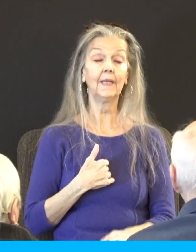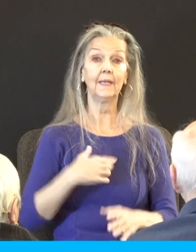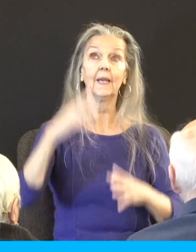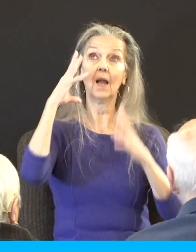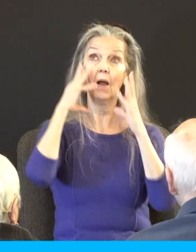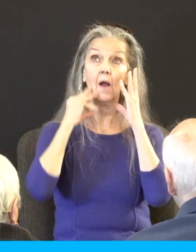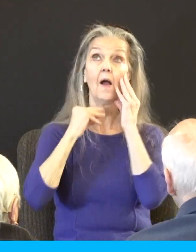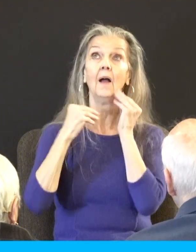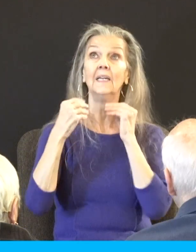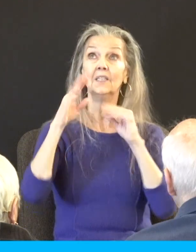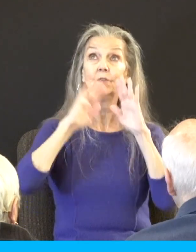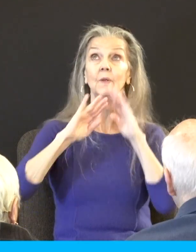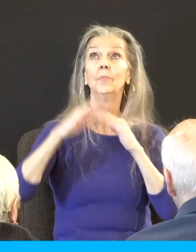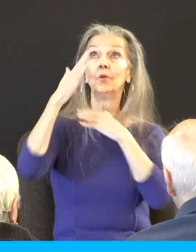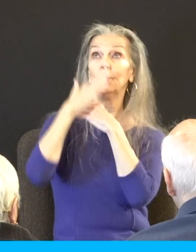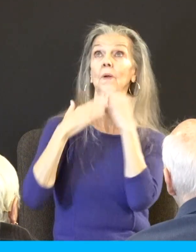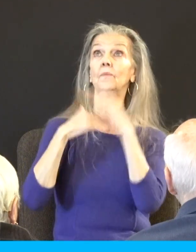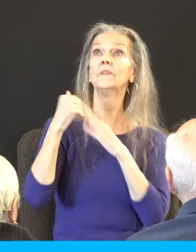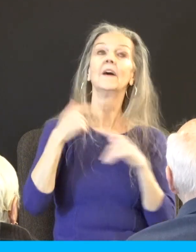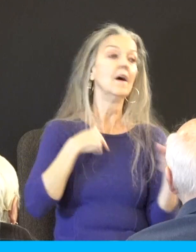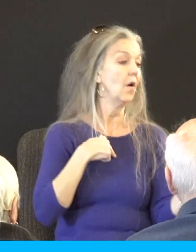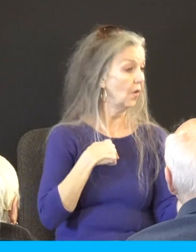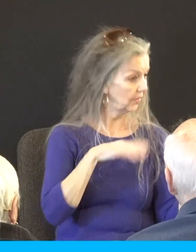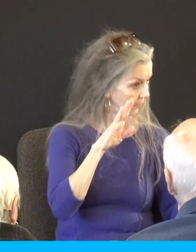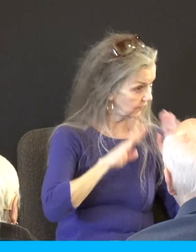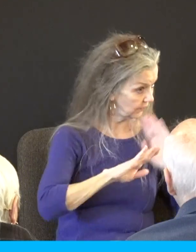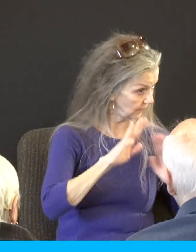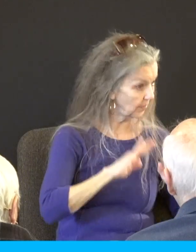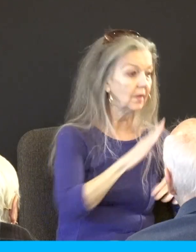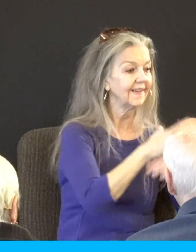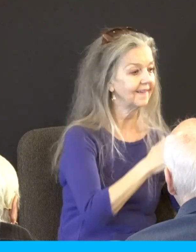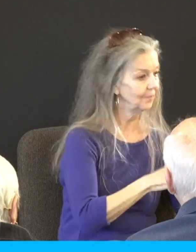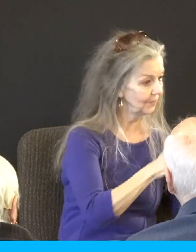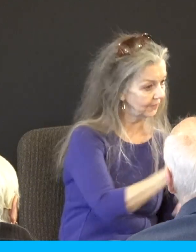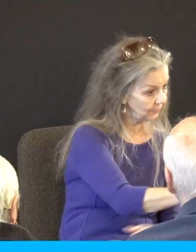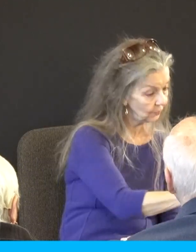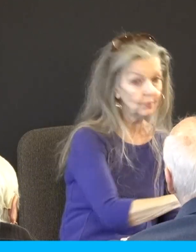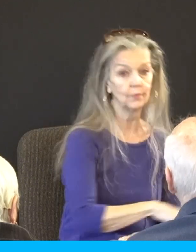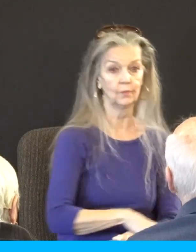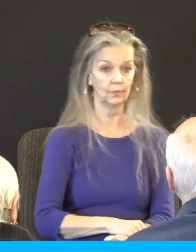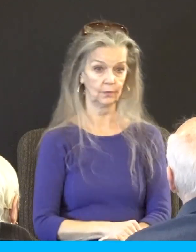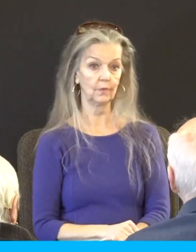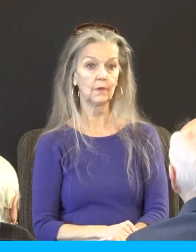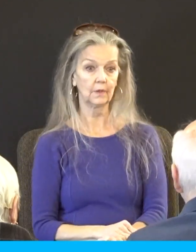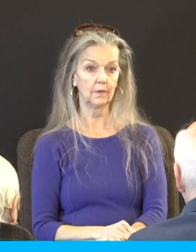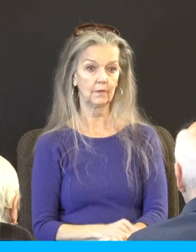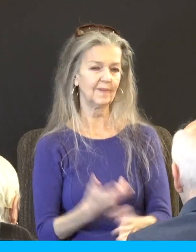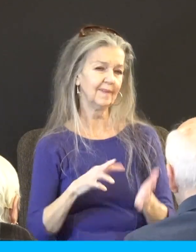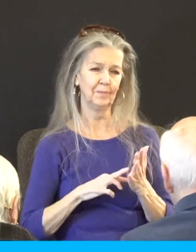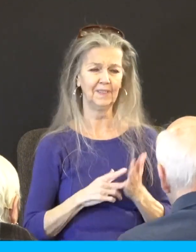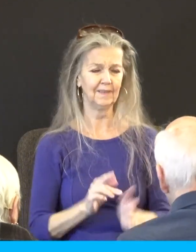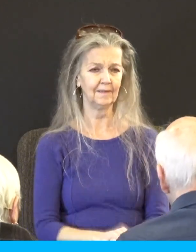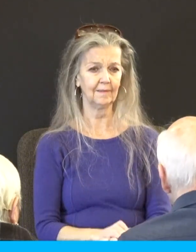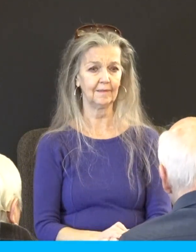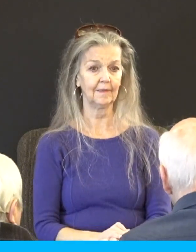are in any trouble by the comfort wherewith we ourselves are comforted of God. What does that mean? The trials you go through